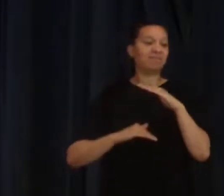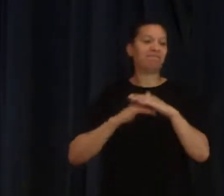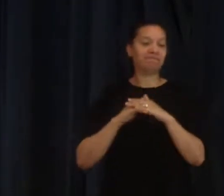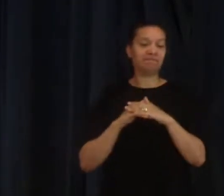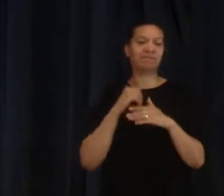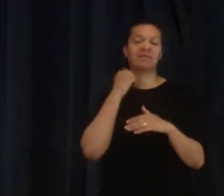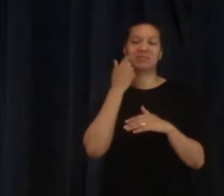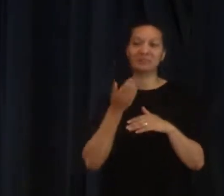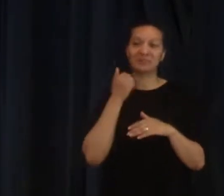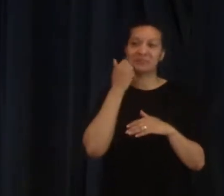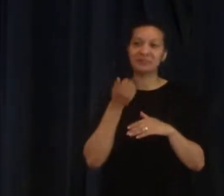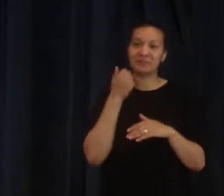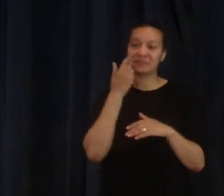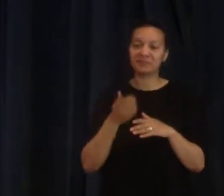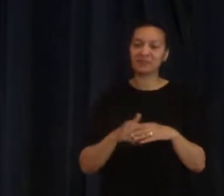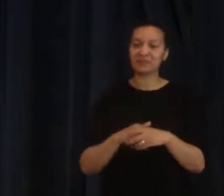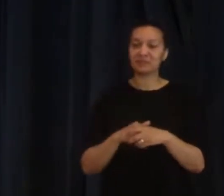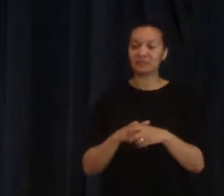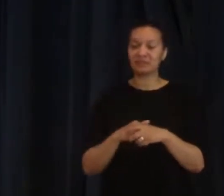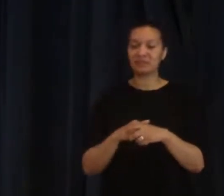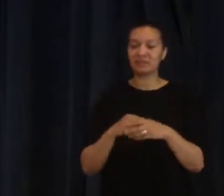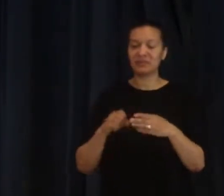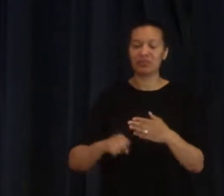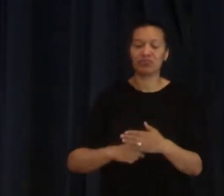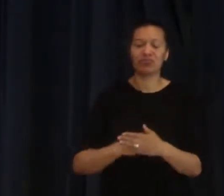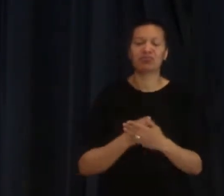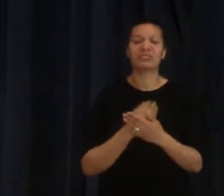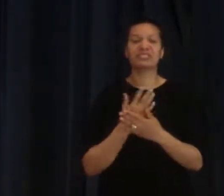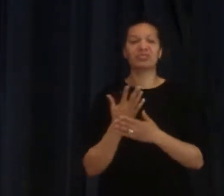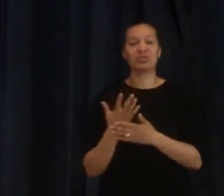Spirit we need to be continually restored